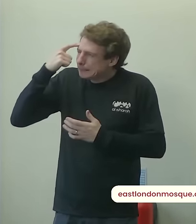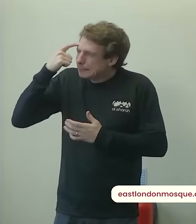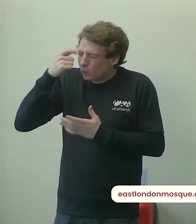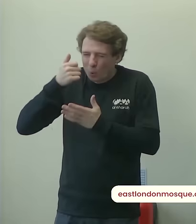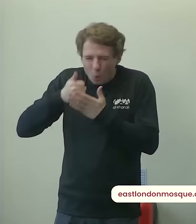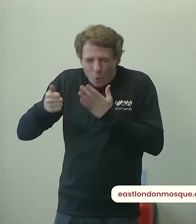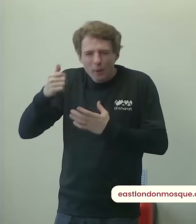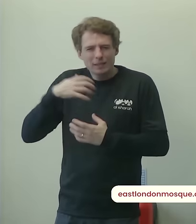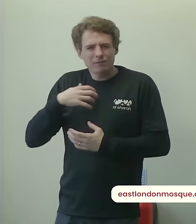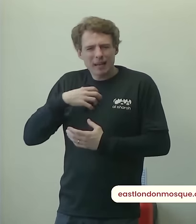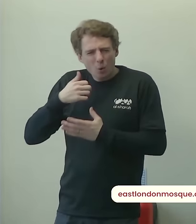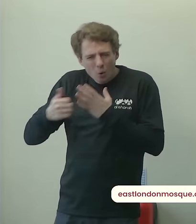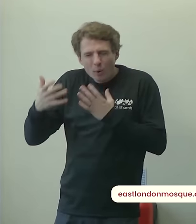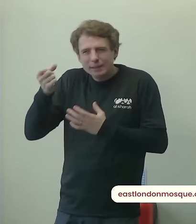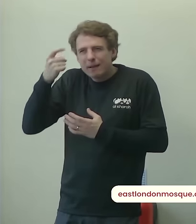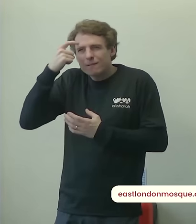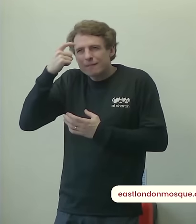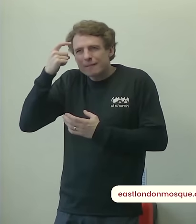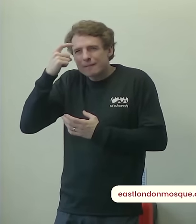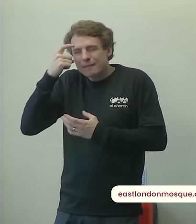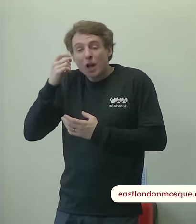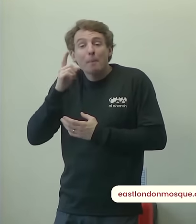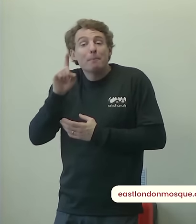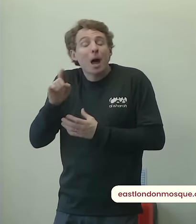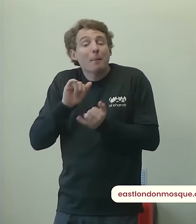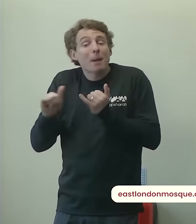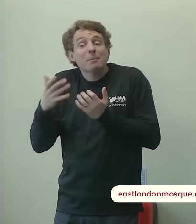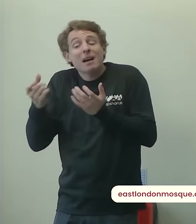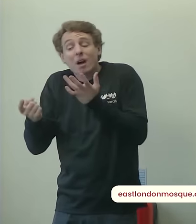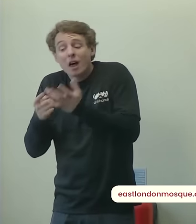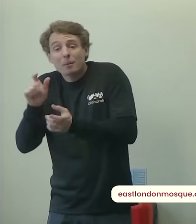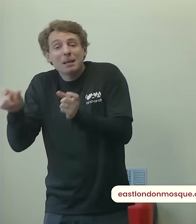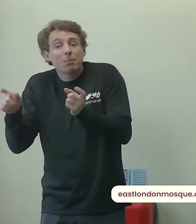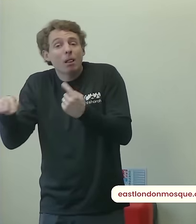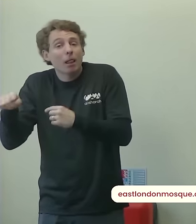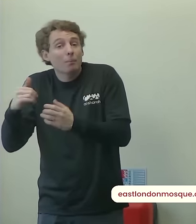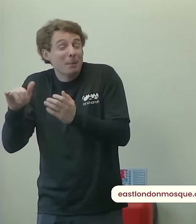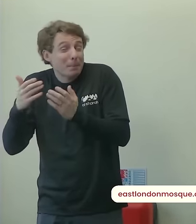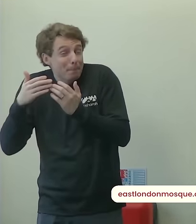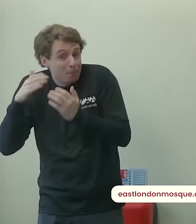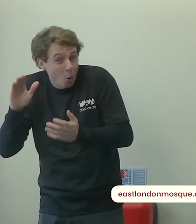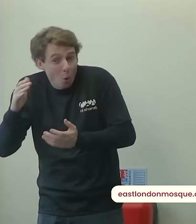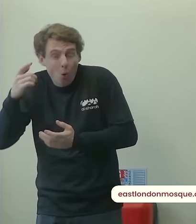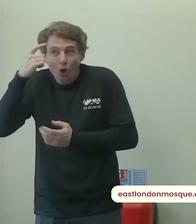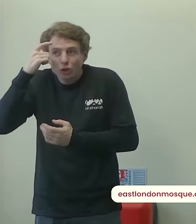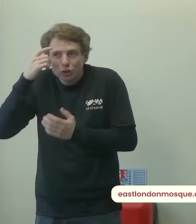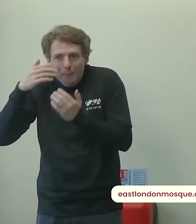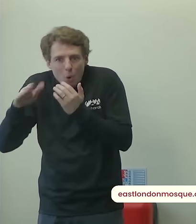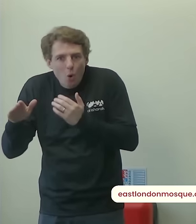you're better it's not about me being better it's about me trying allah will declare who is better on the day of qiyama